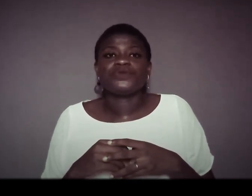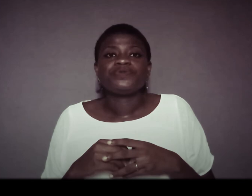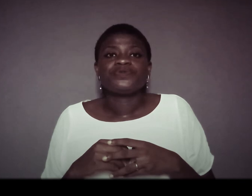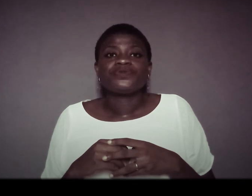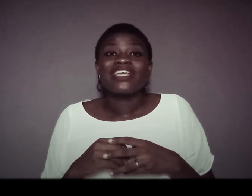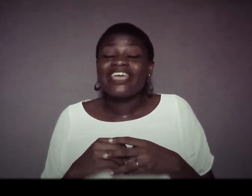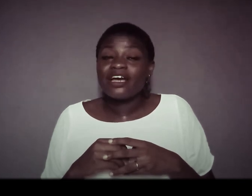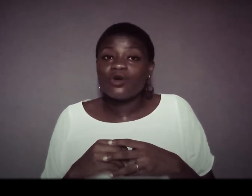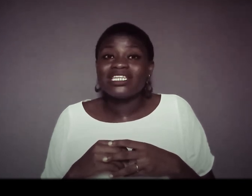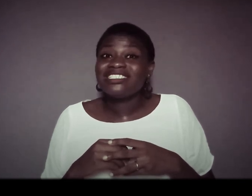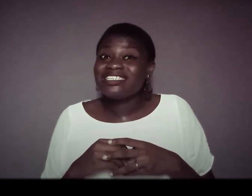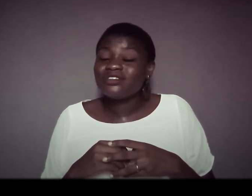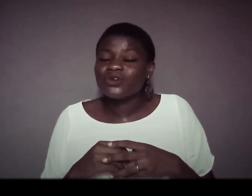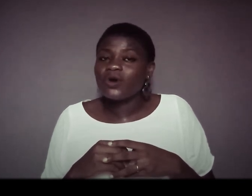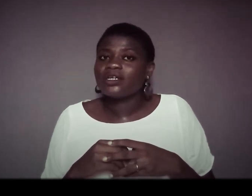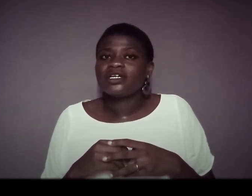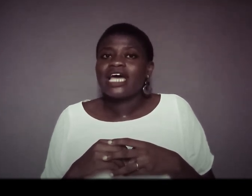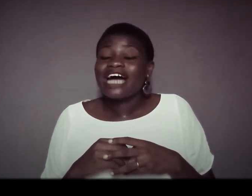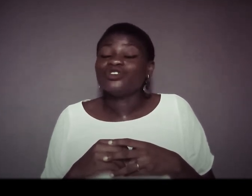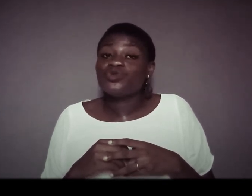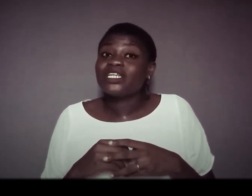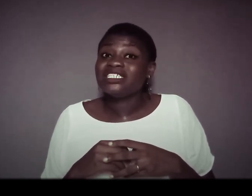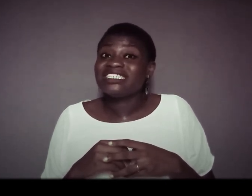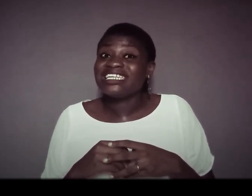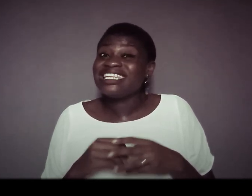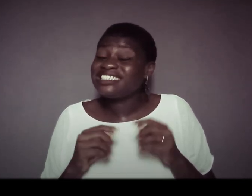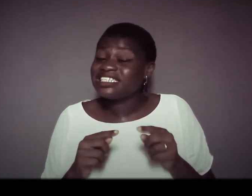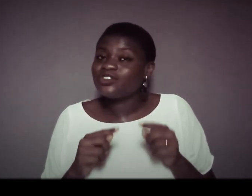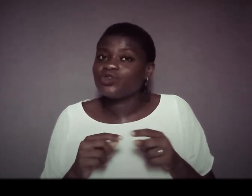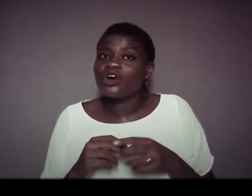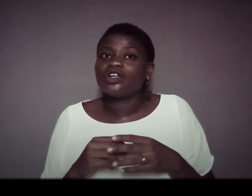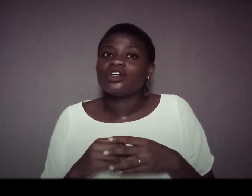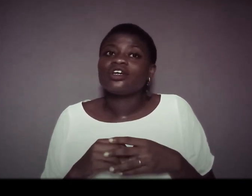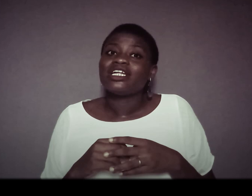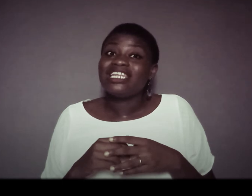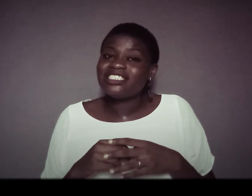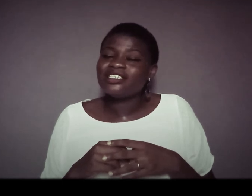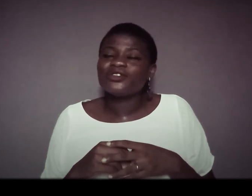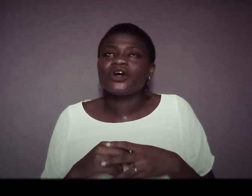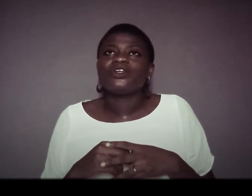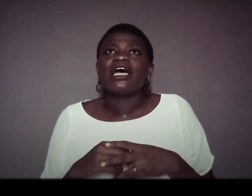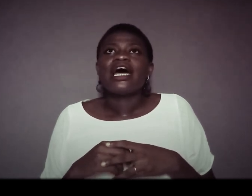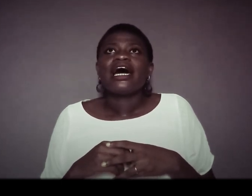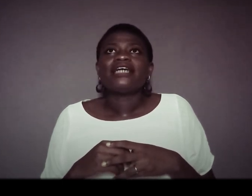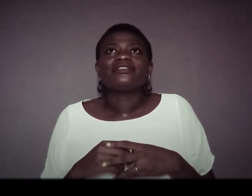hear god listen to god and do what he's saying listen to god listen to god and